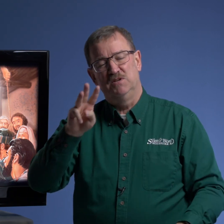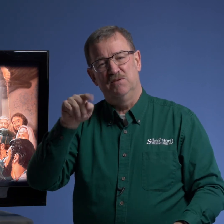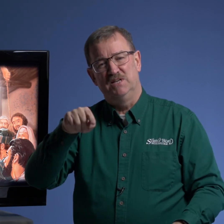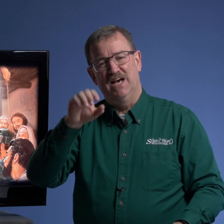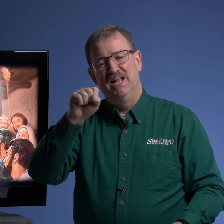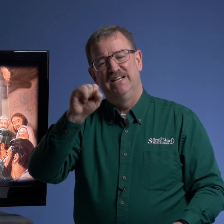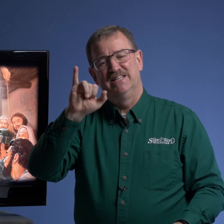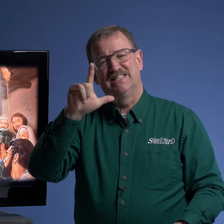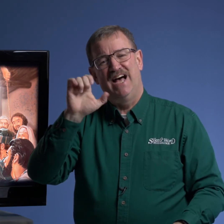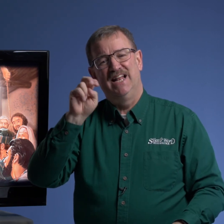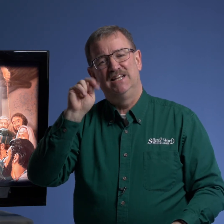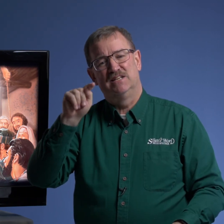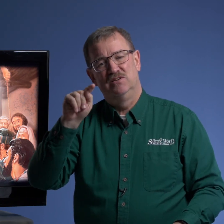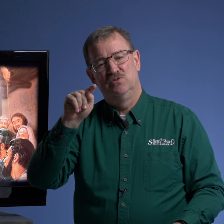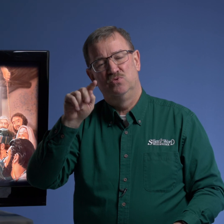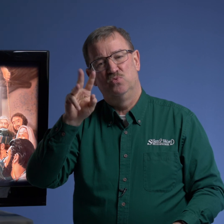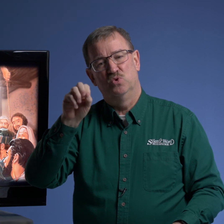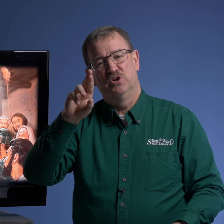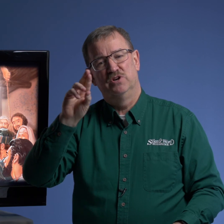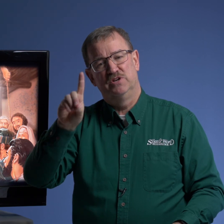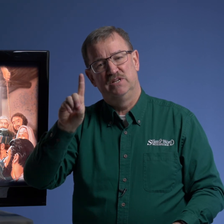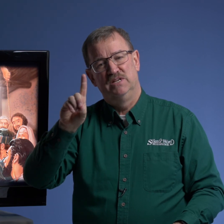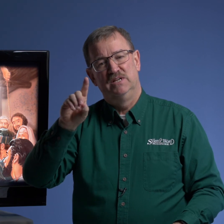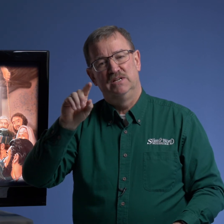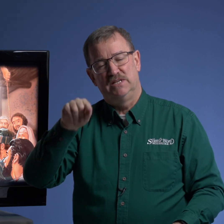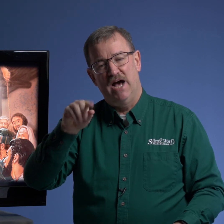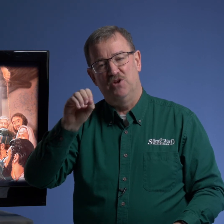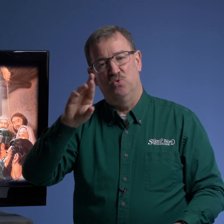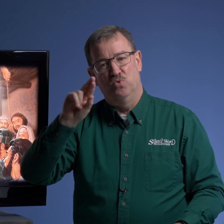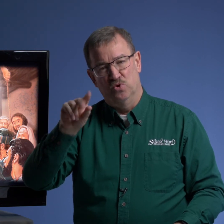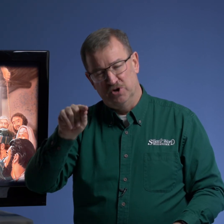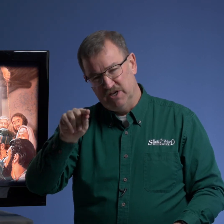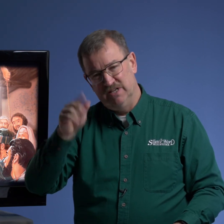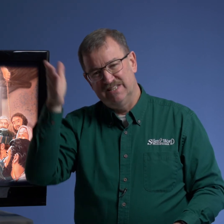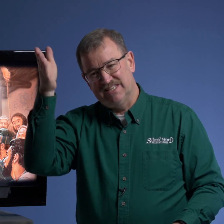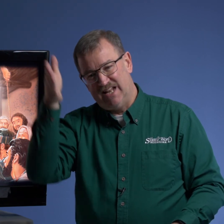.silentword.org slash